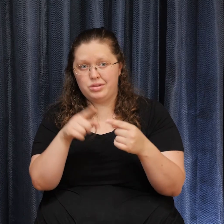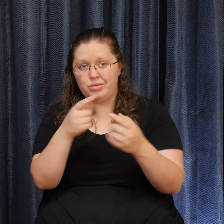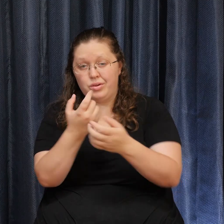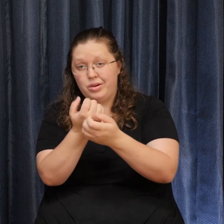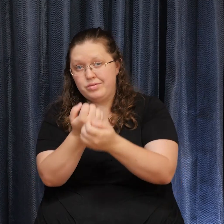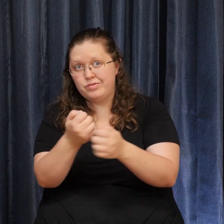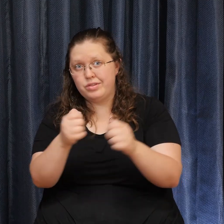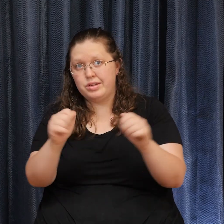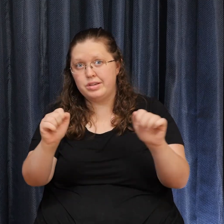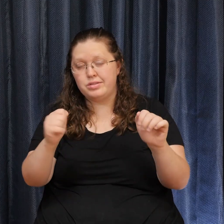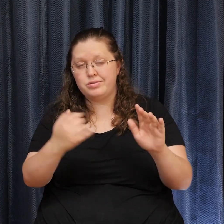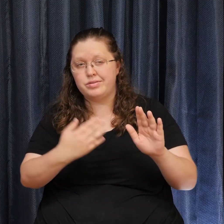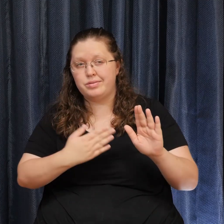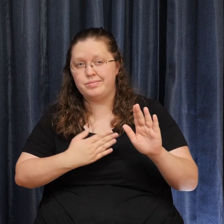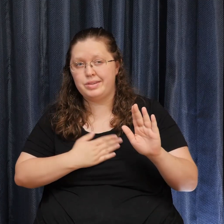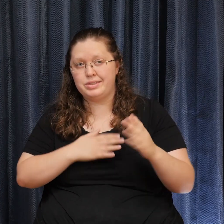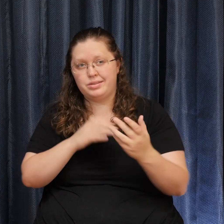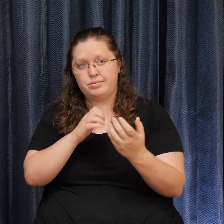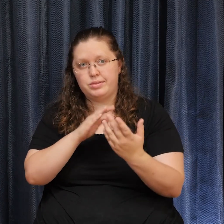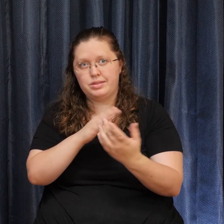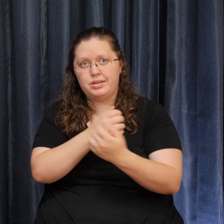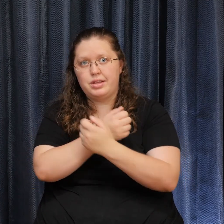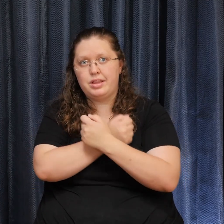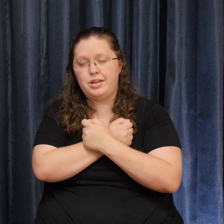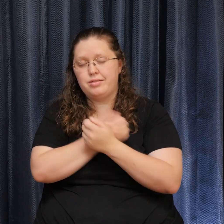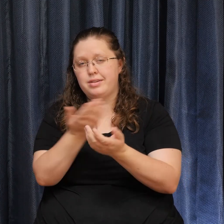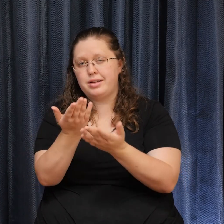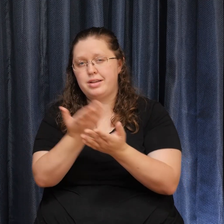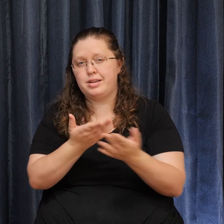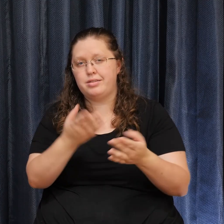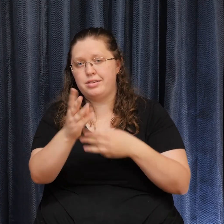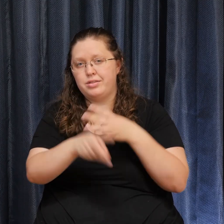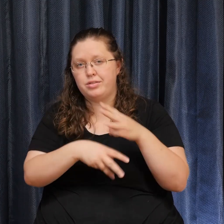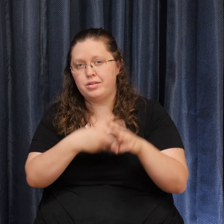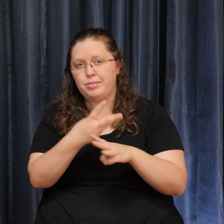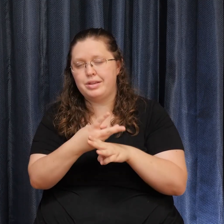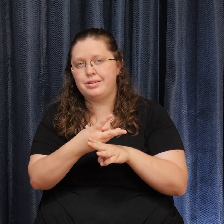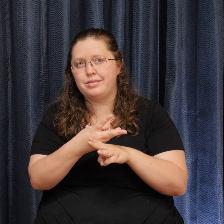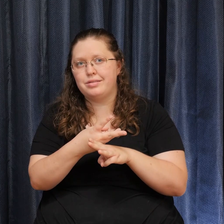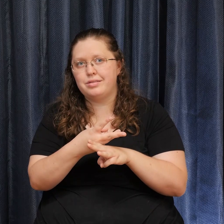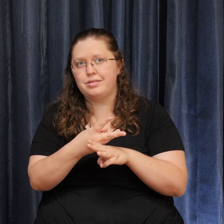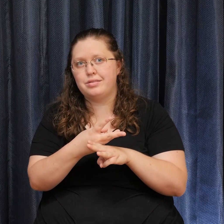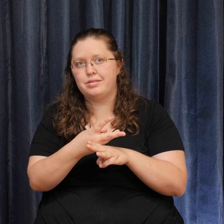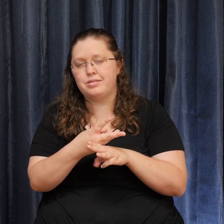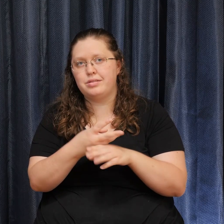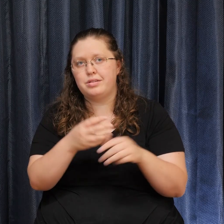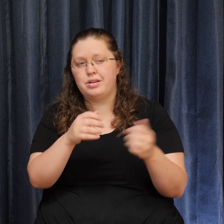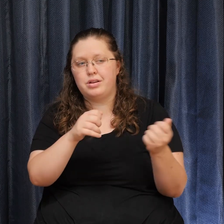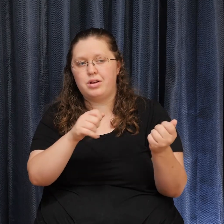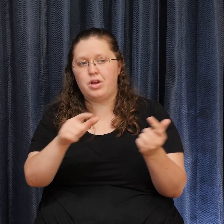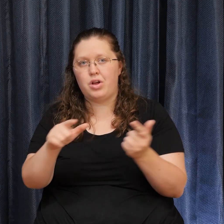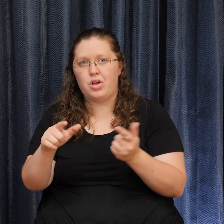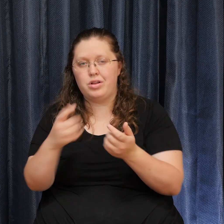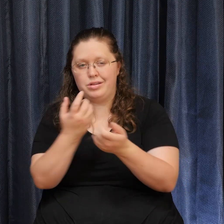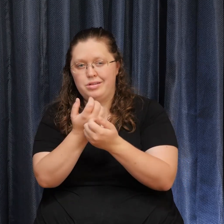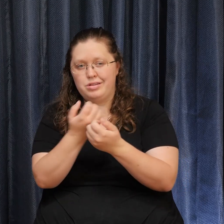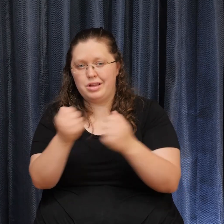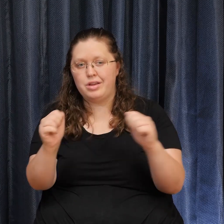presence of love on this planet. And all are liberated with you. No